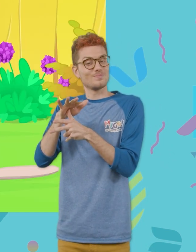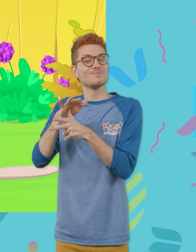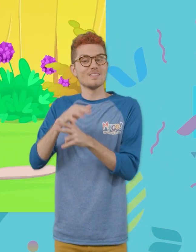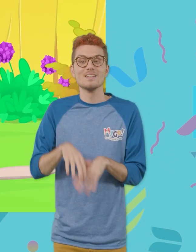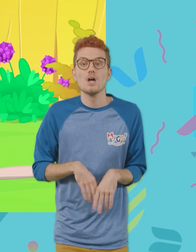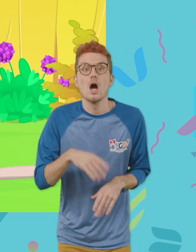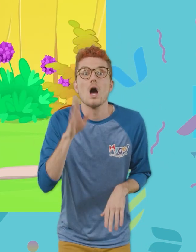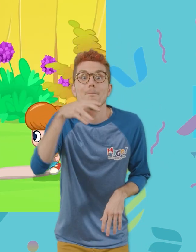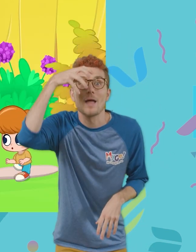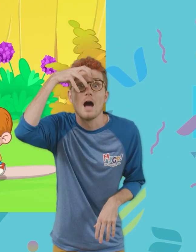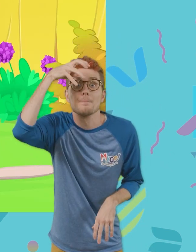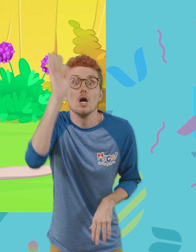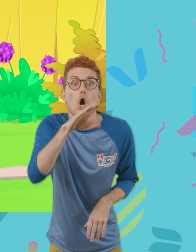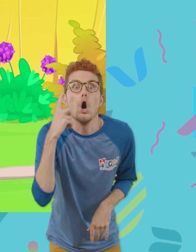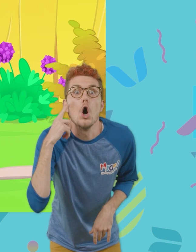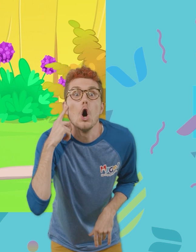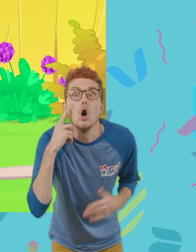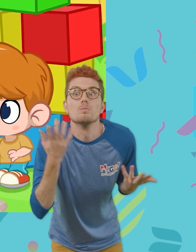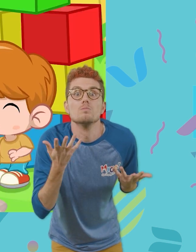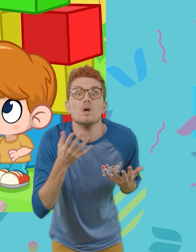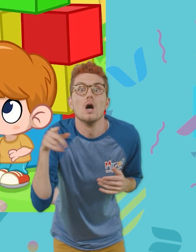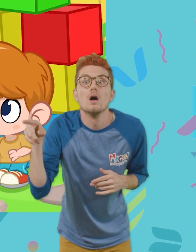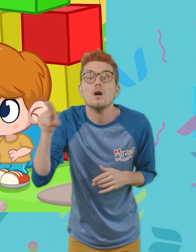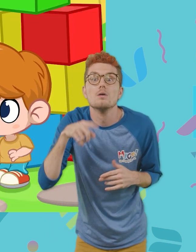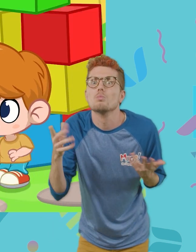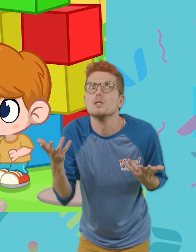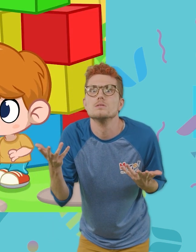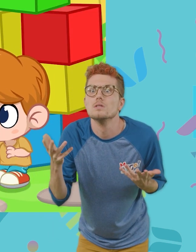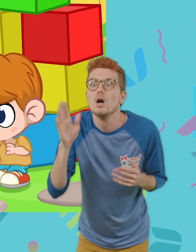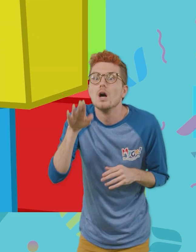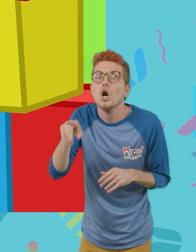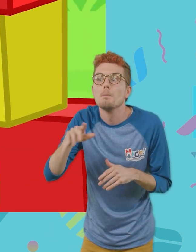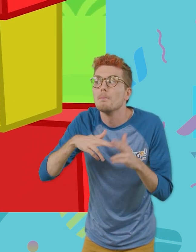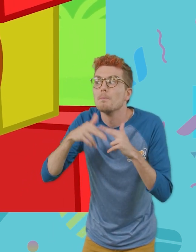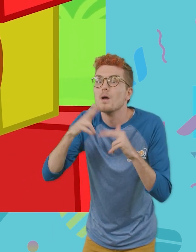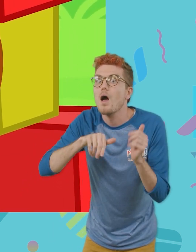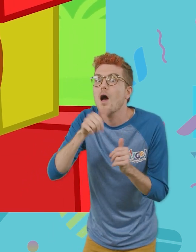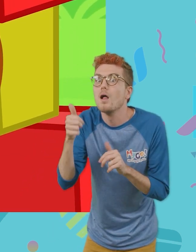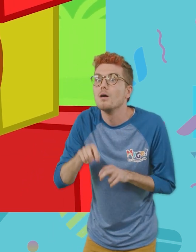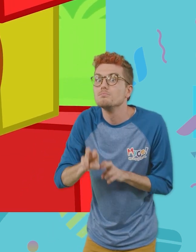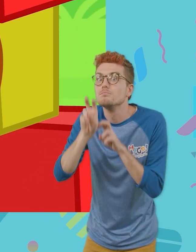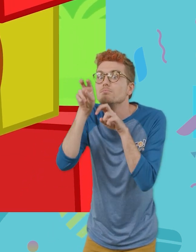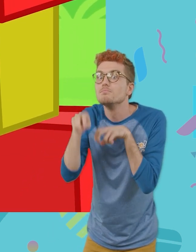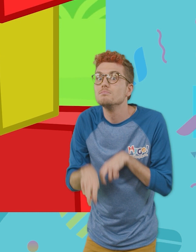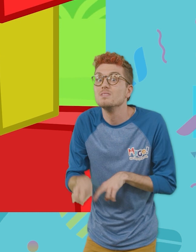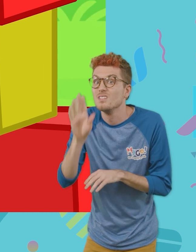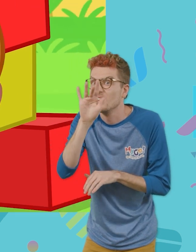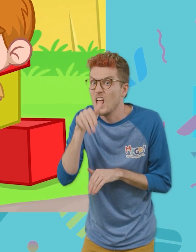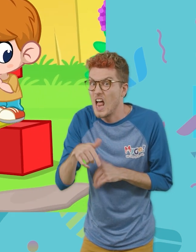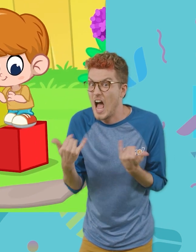Mila! Mila! Have you heard? Heard what? They're building another roller coaster! This time it's going to